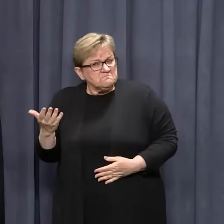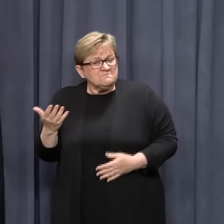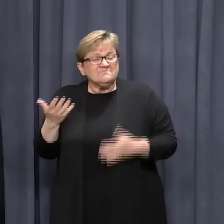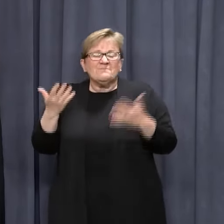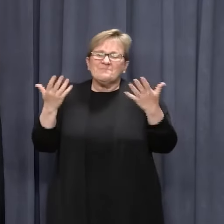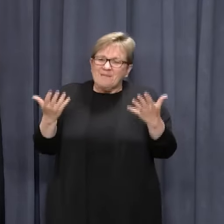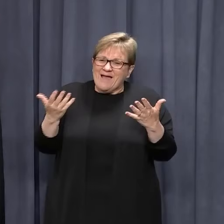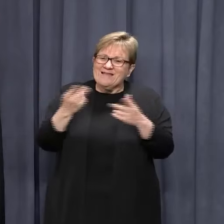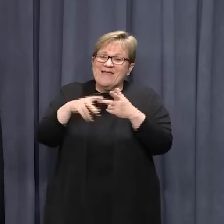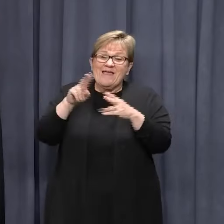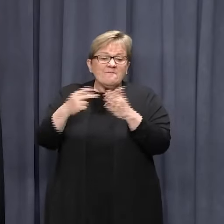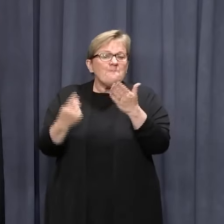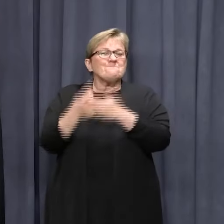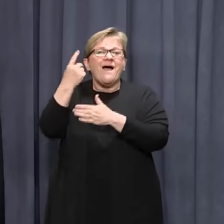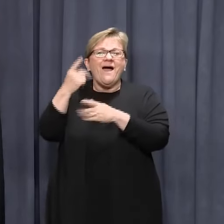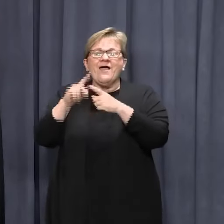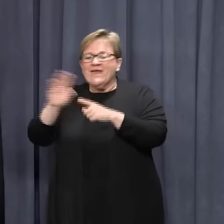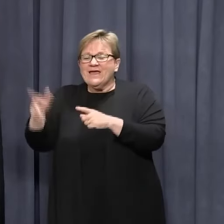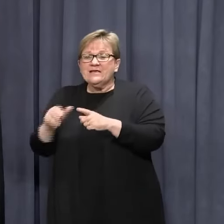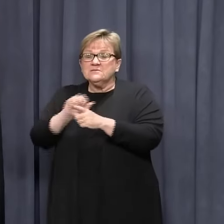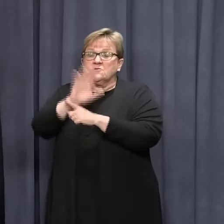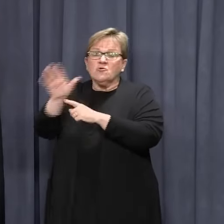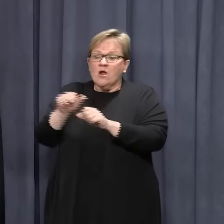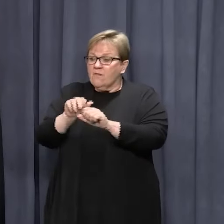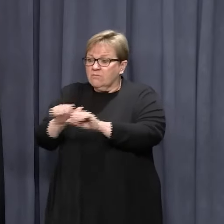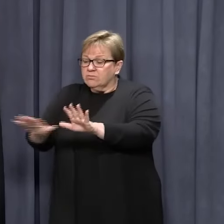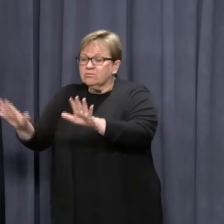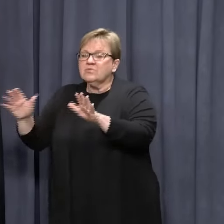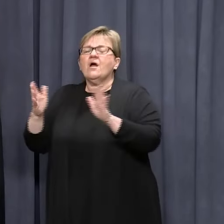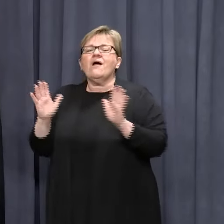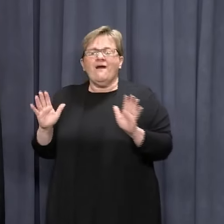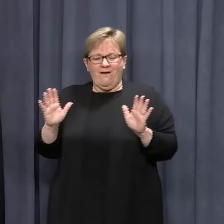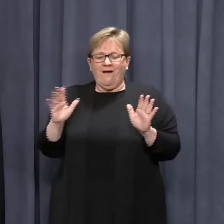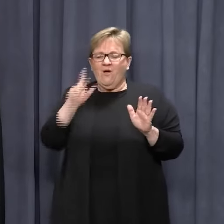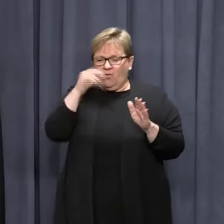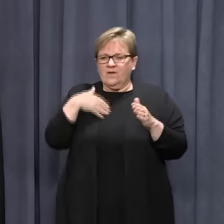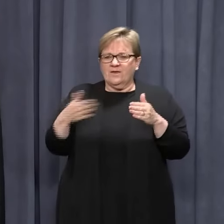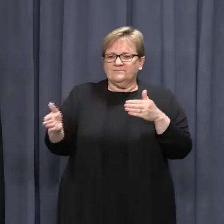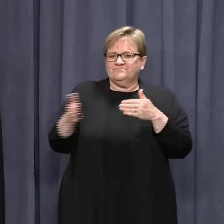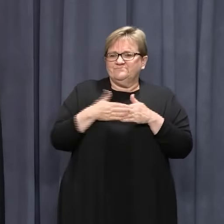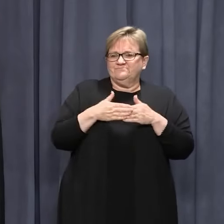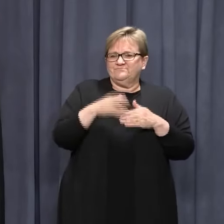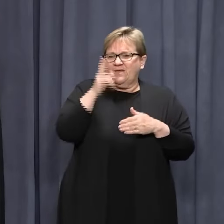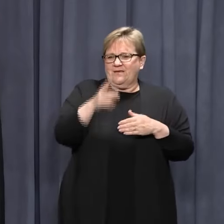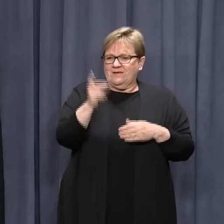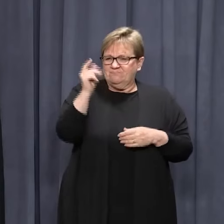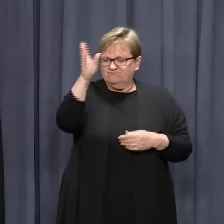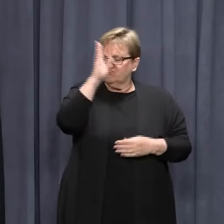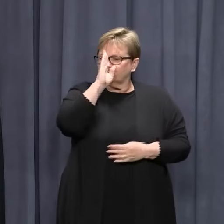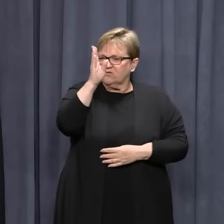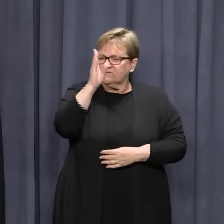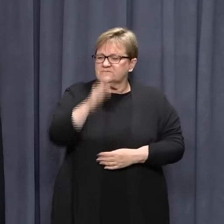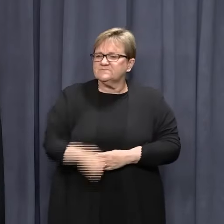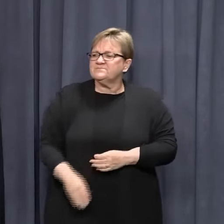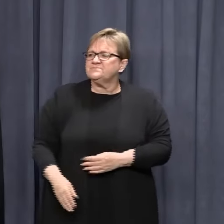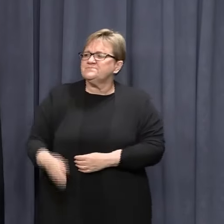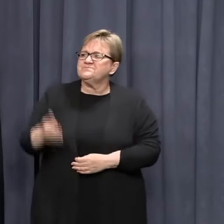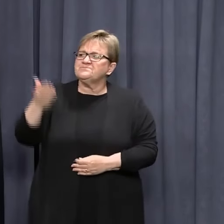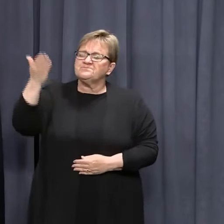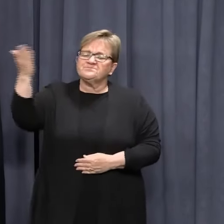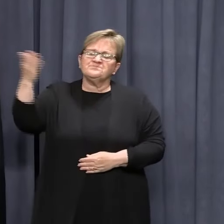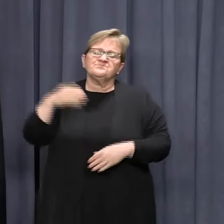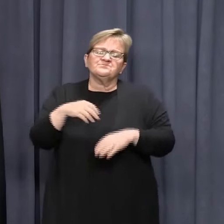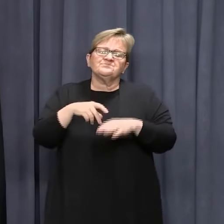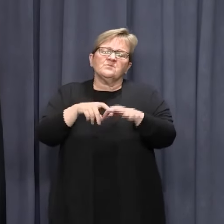if the situation changes over East and they have further outbreaks, well, then we can reinstate the hard border in an instant. The police commissioner was